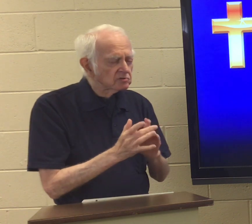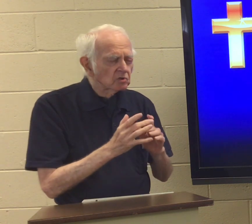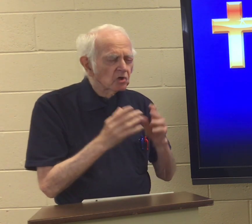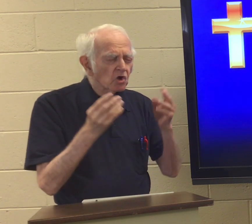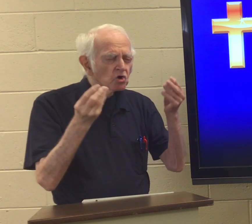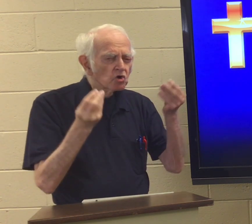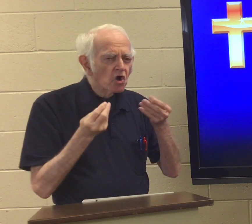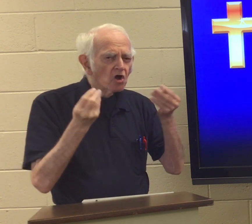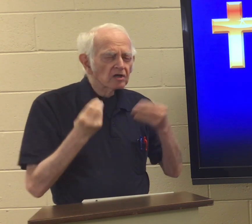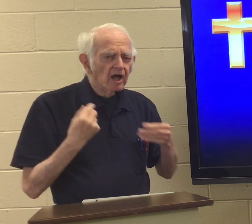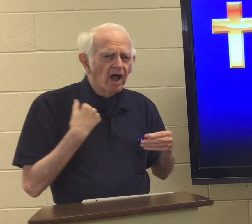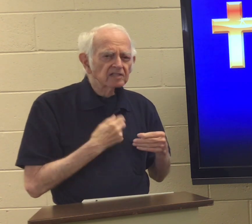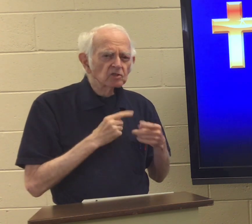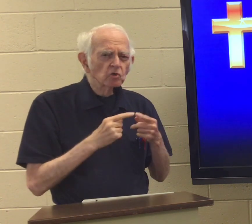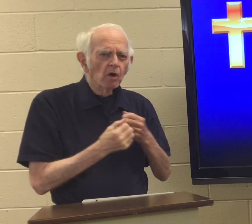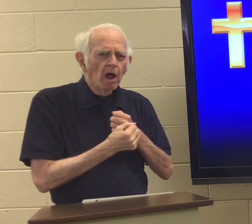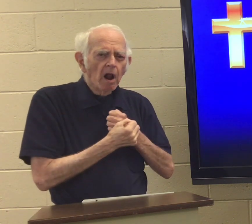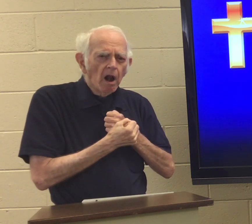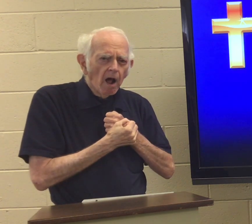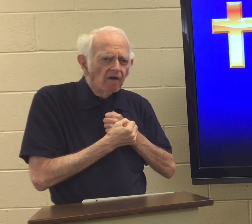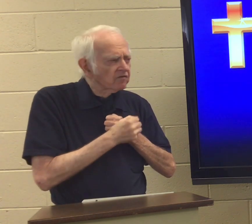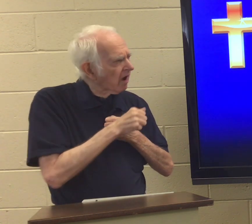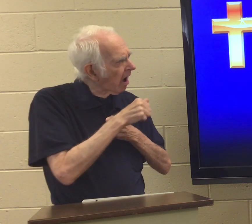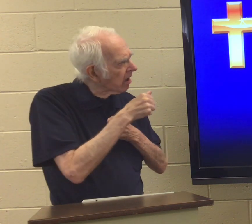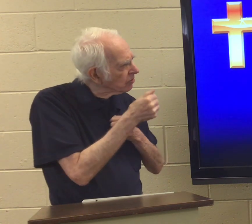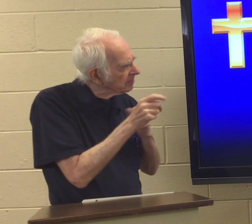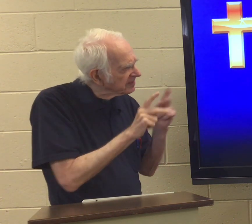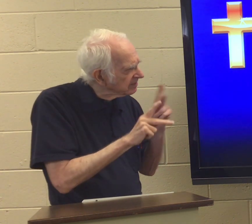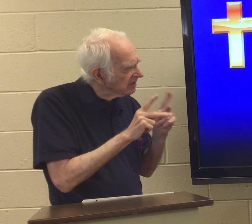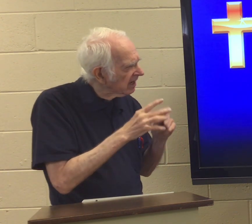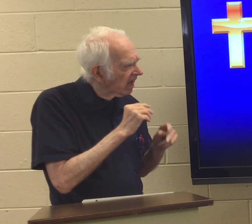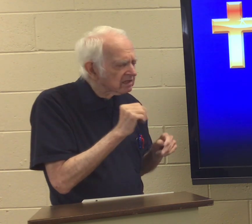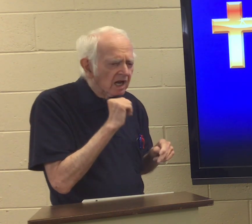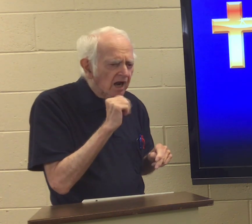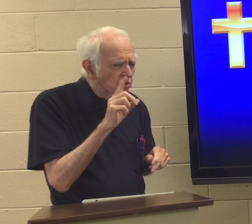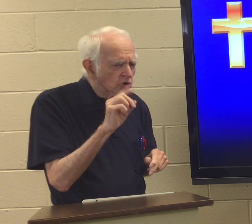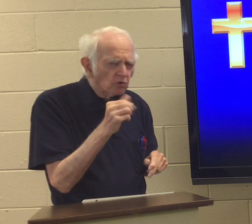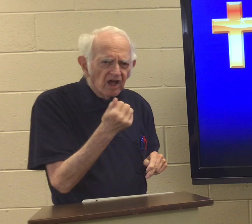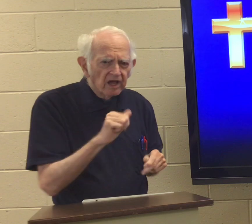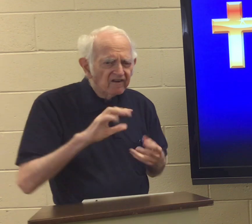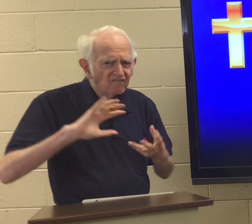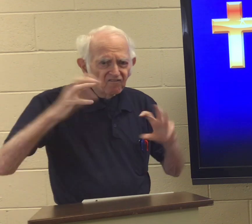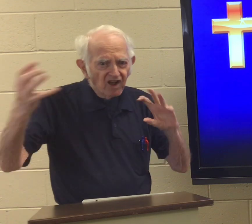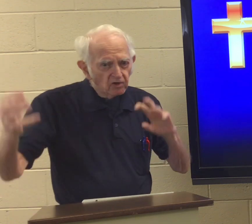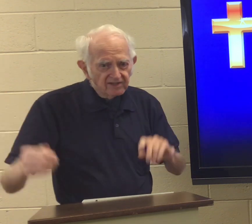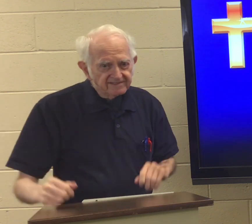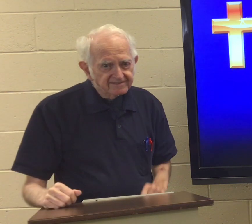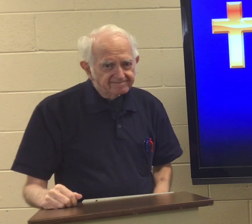Jesus taught us to love other people. And not to do any violence.